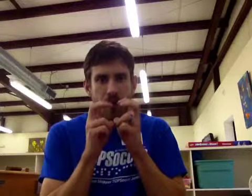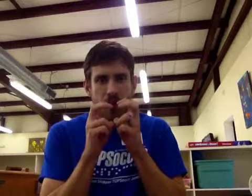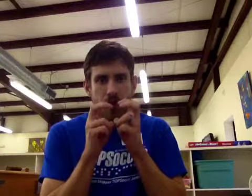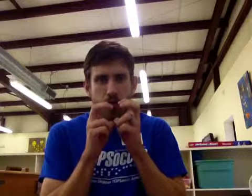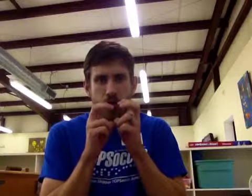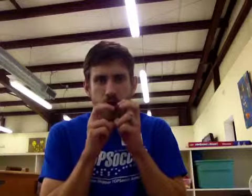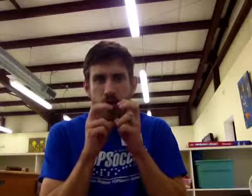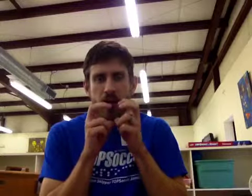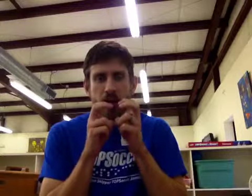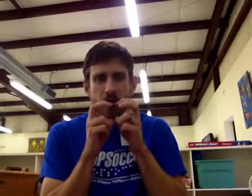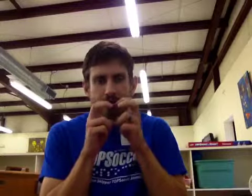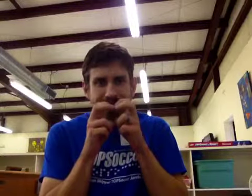like a squirrel, like you're eating a nut.